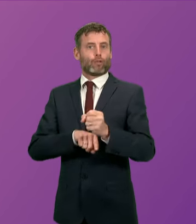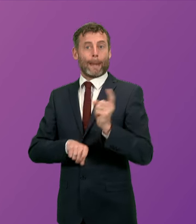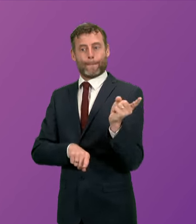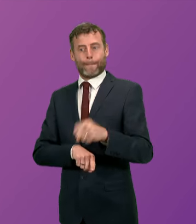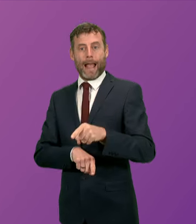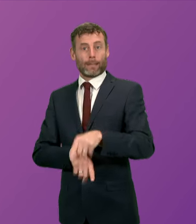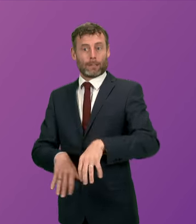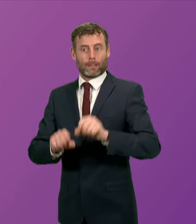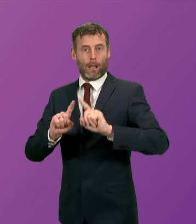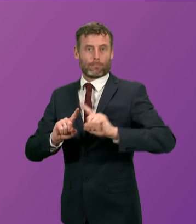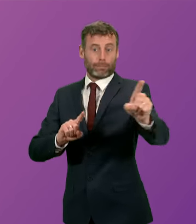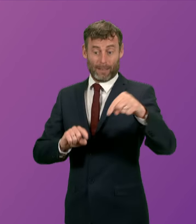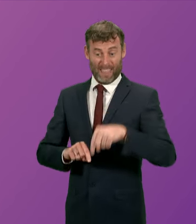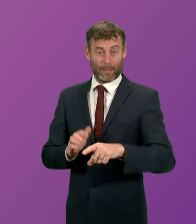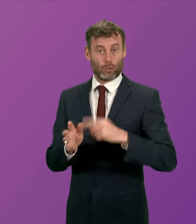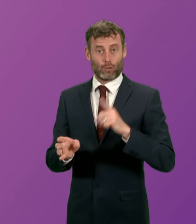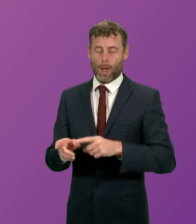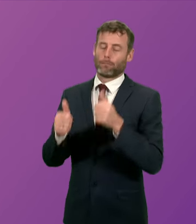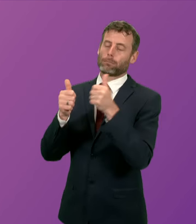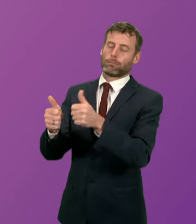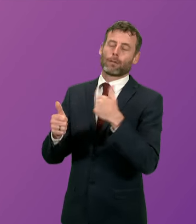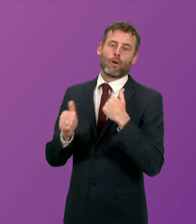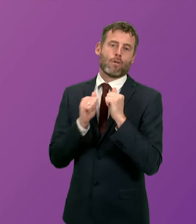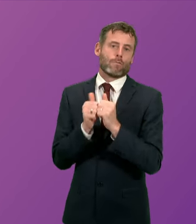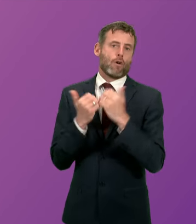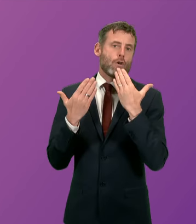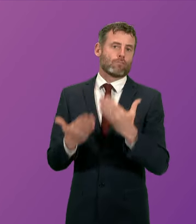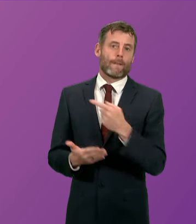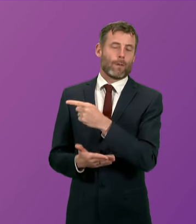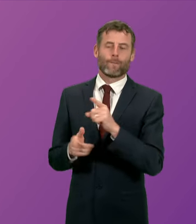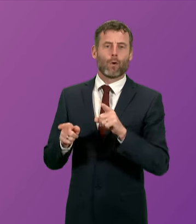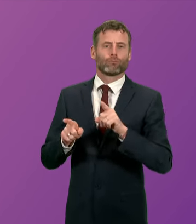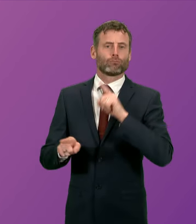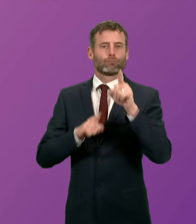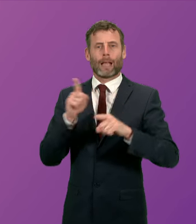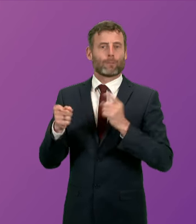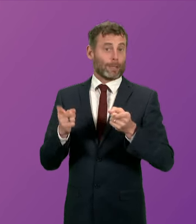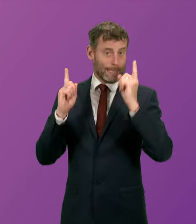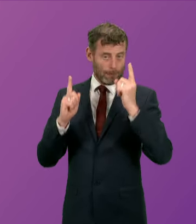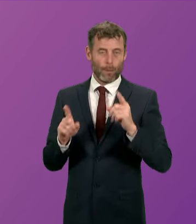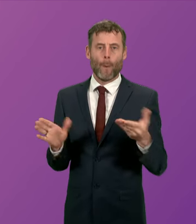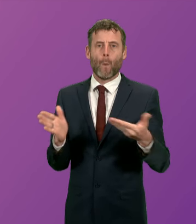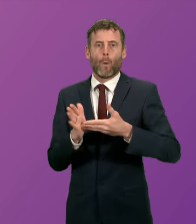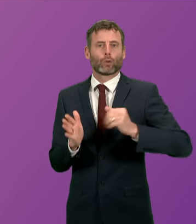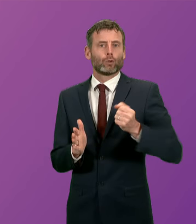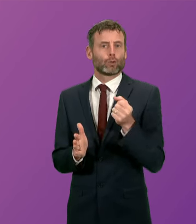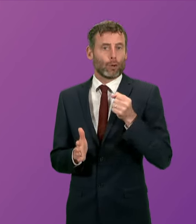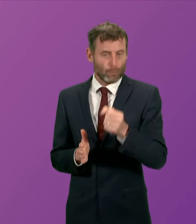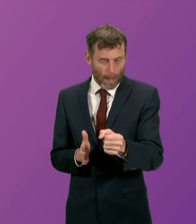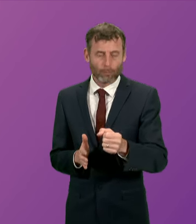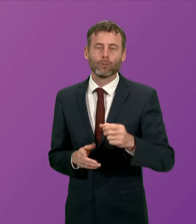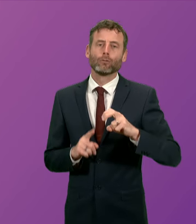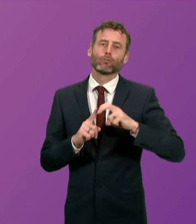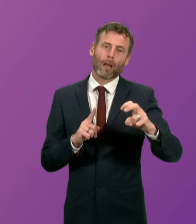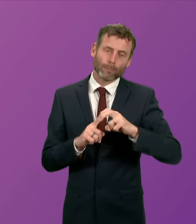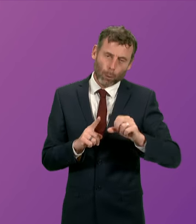running back down to Stranar in July and I'm grateful to the Transport Secretary and Scott Rail and Transport Scotland and Network Rail